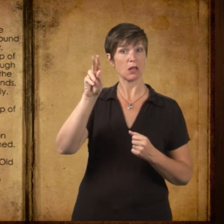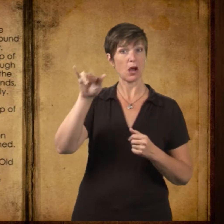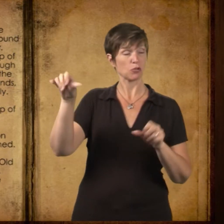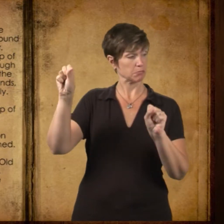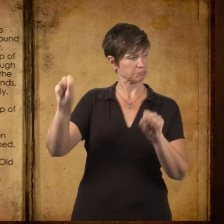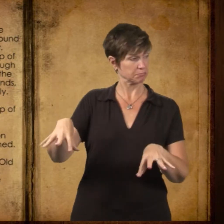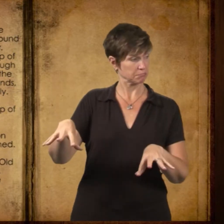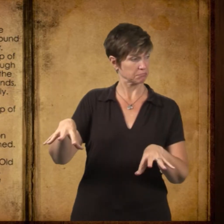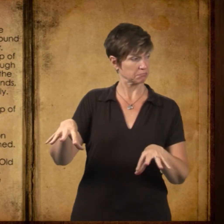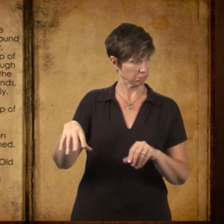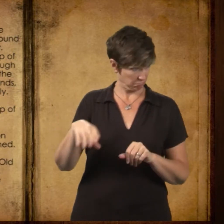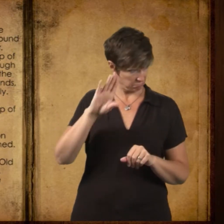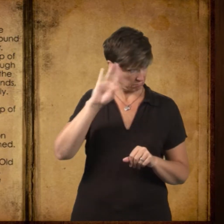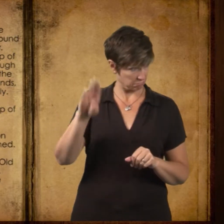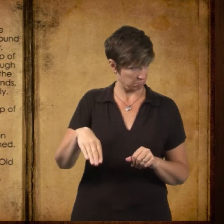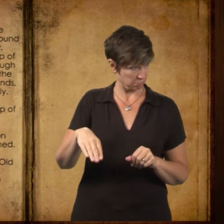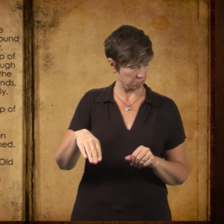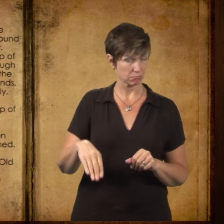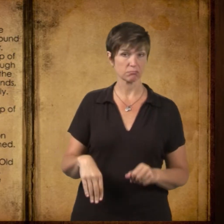Village, they're talking of giving up the lottery.